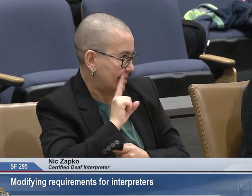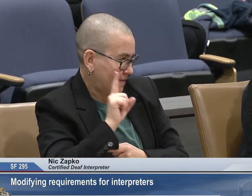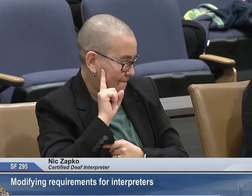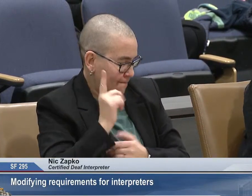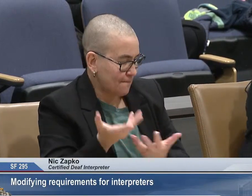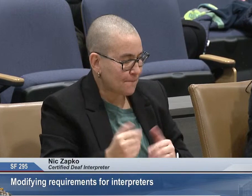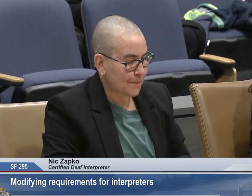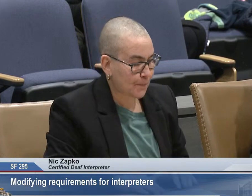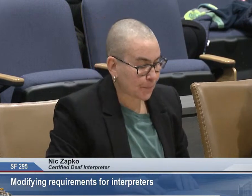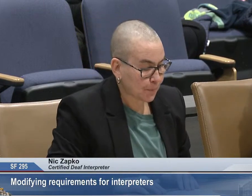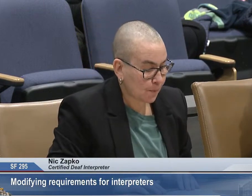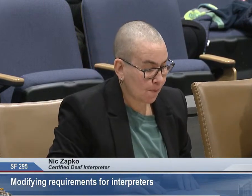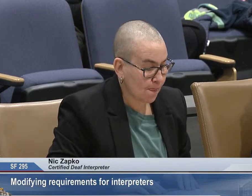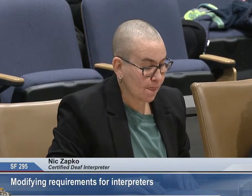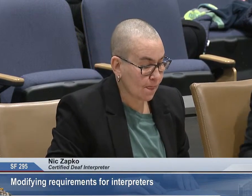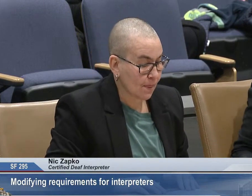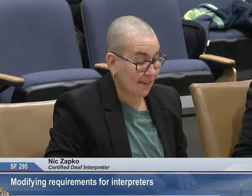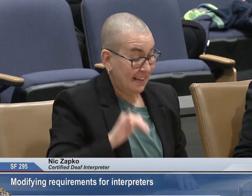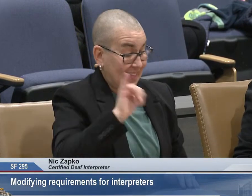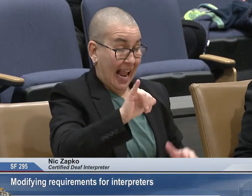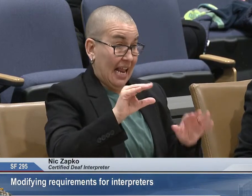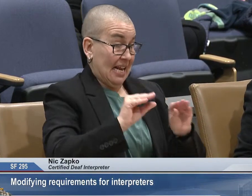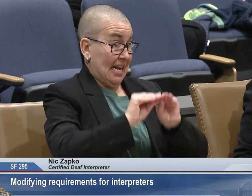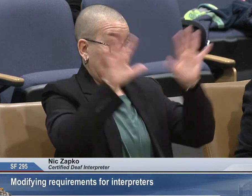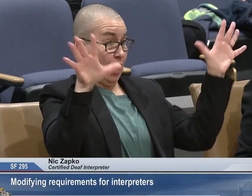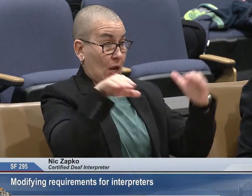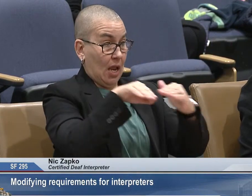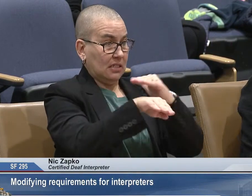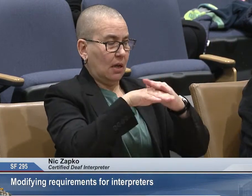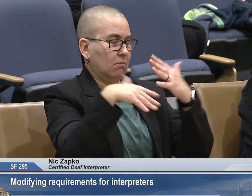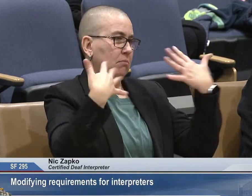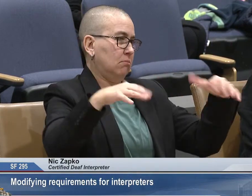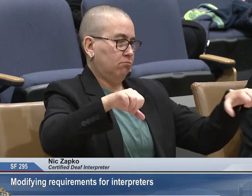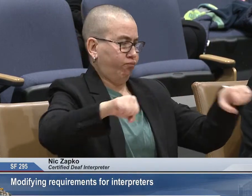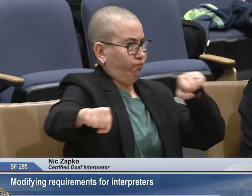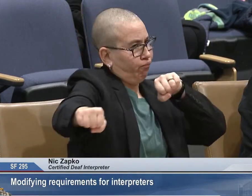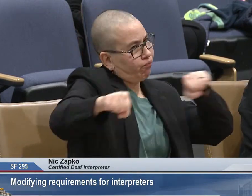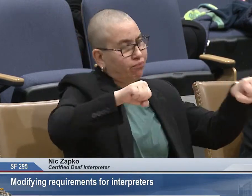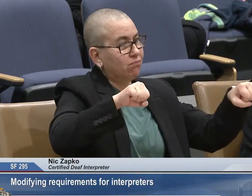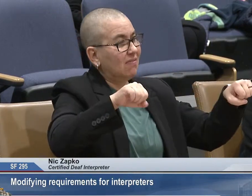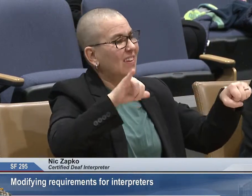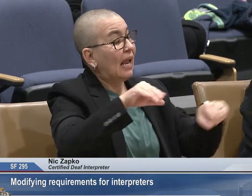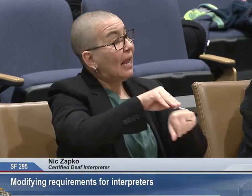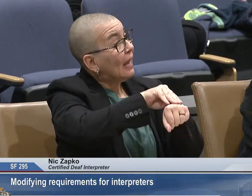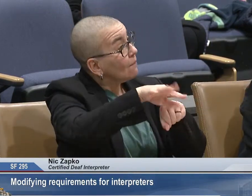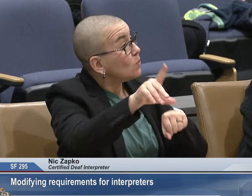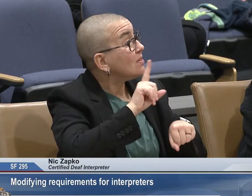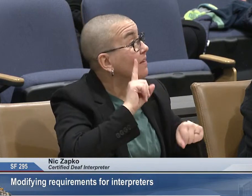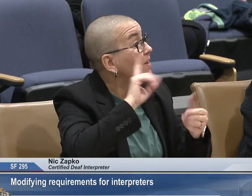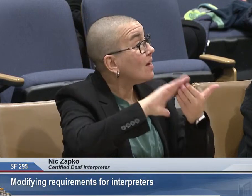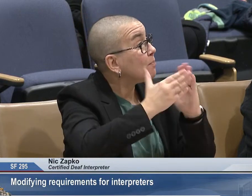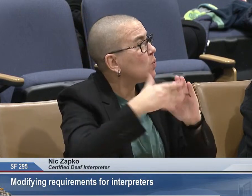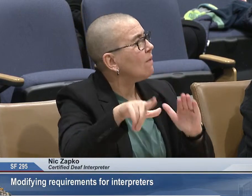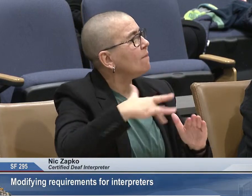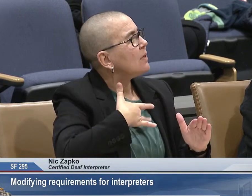hope just as people who hear have historically done. And this access made those years